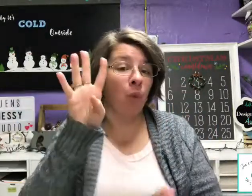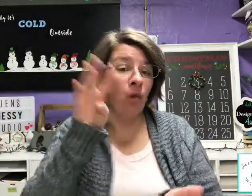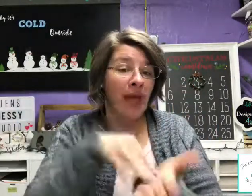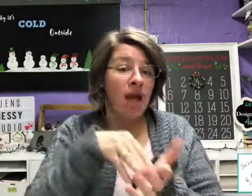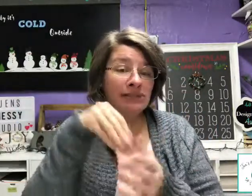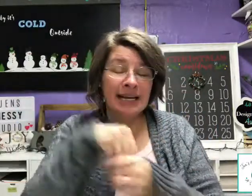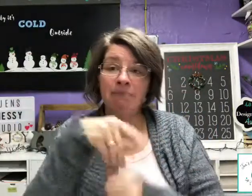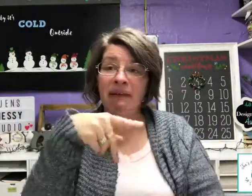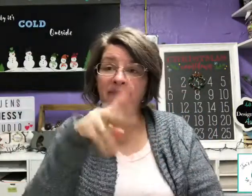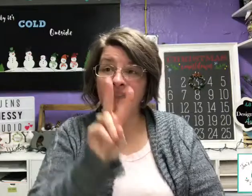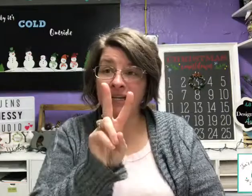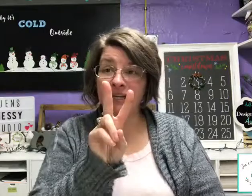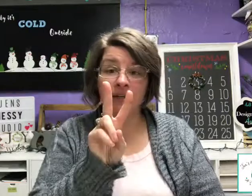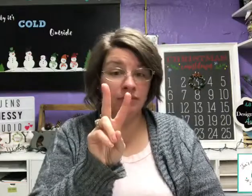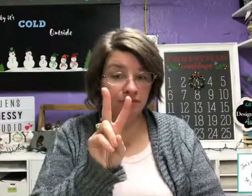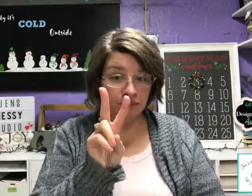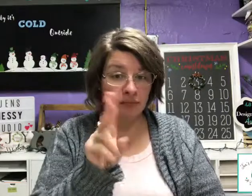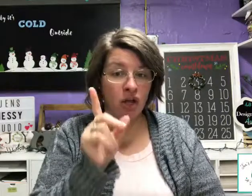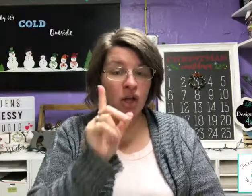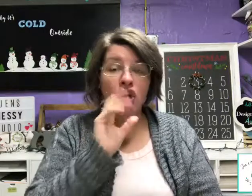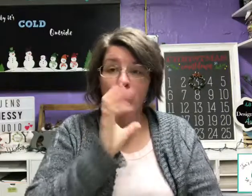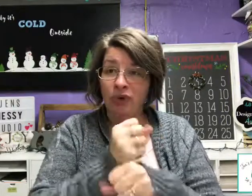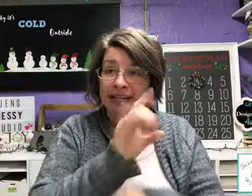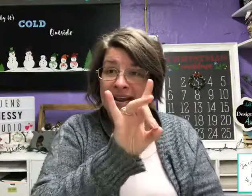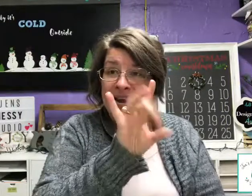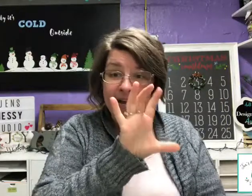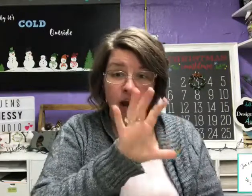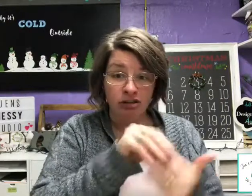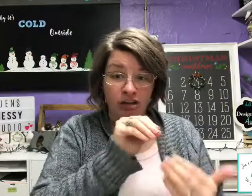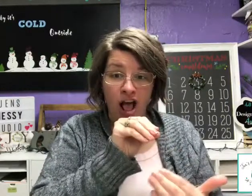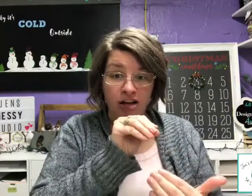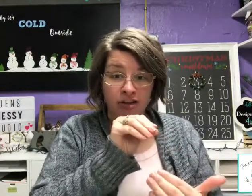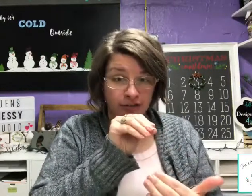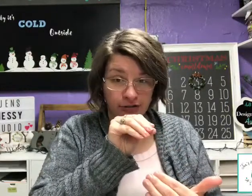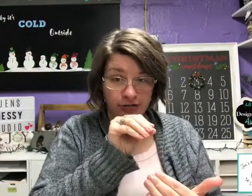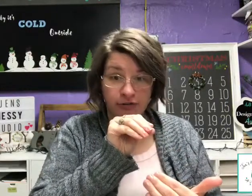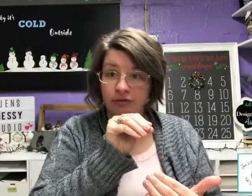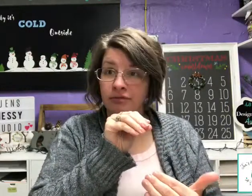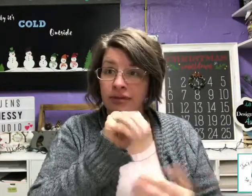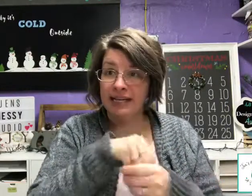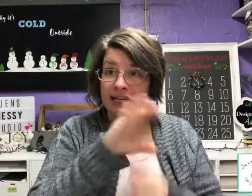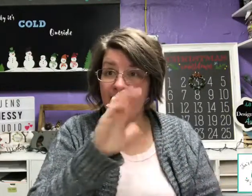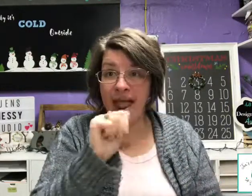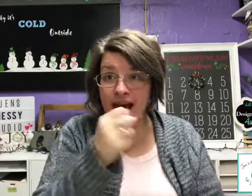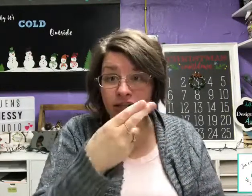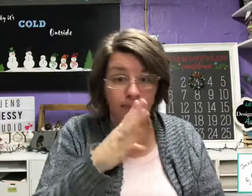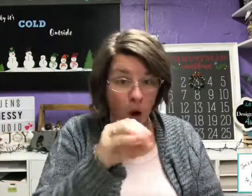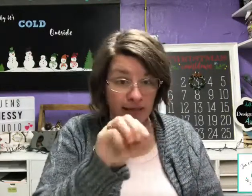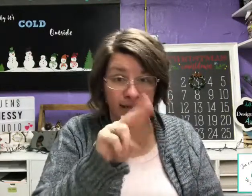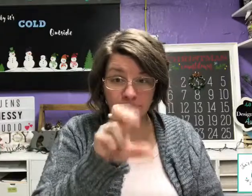a $4,000 BB. You will get $8,000 in cash voting